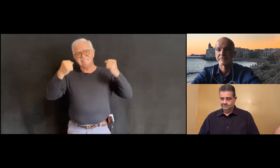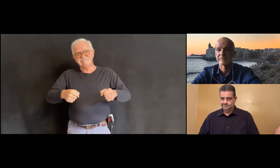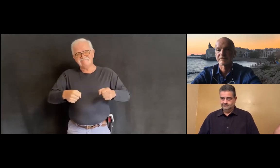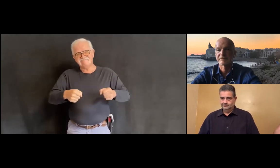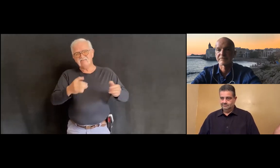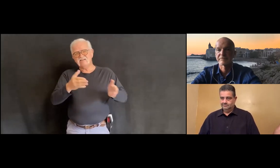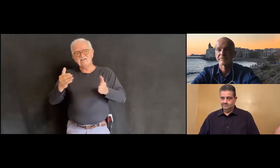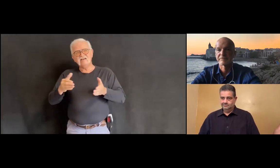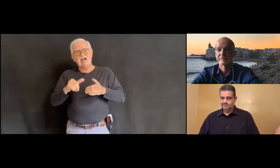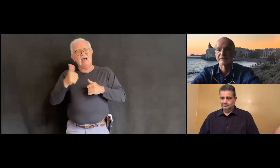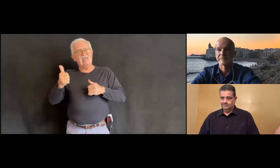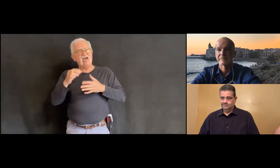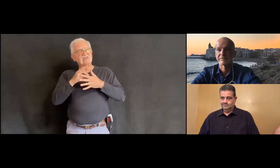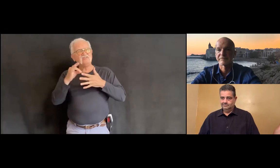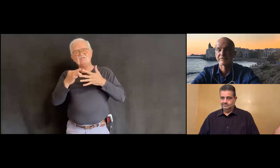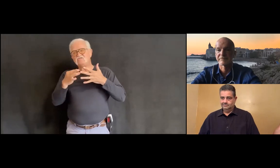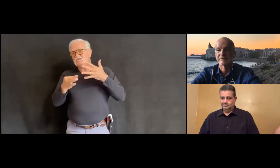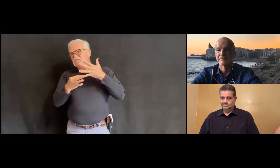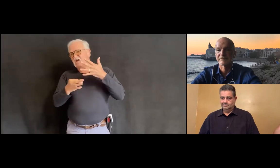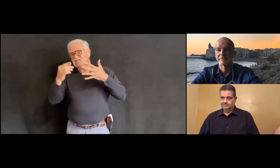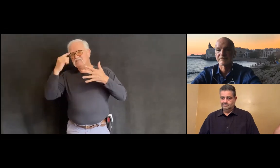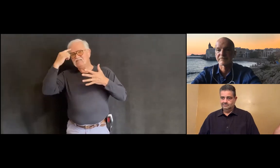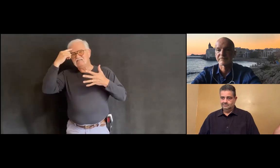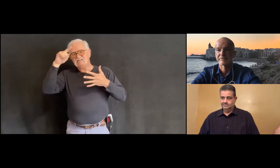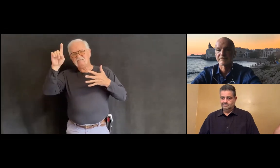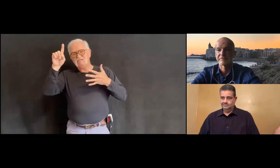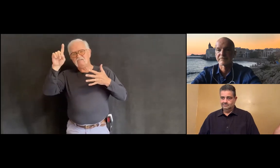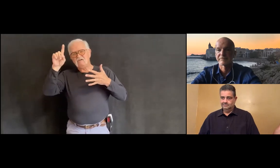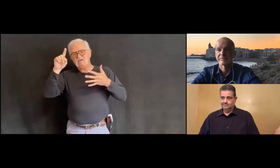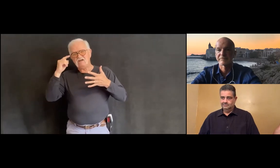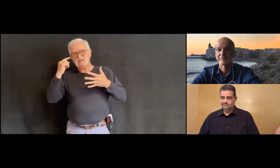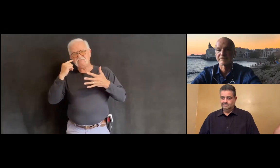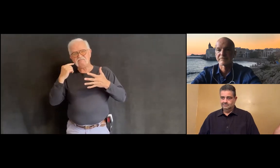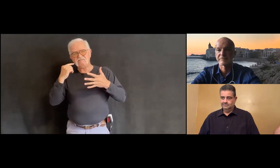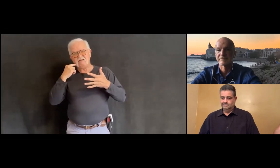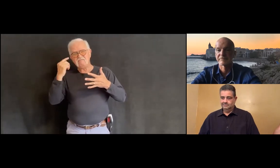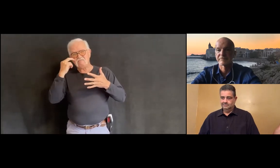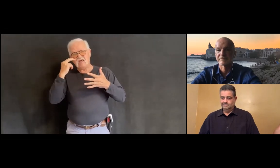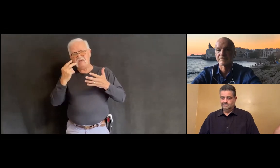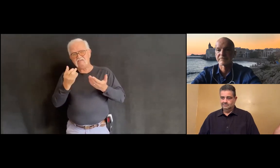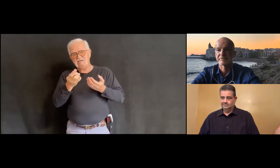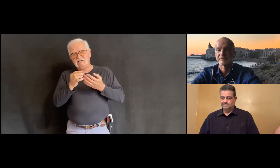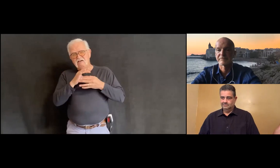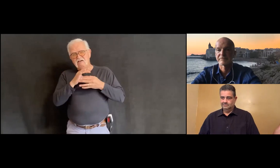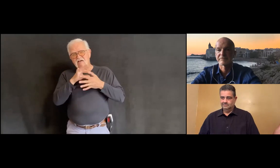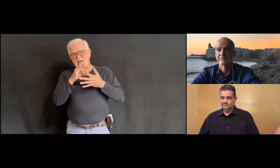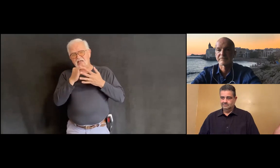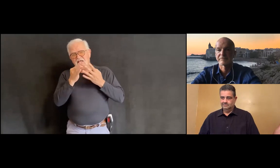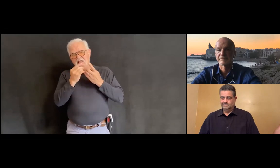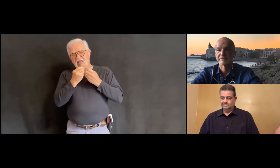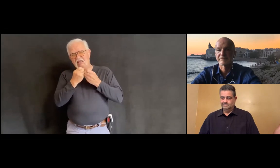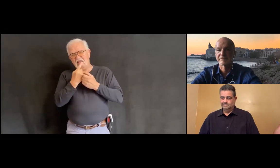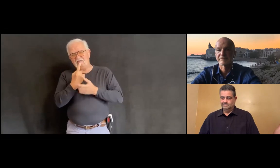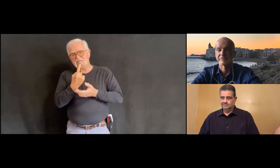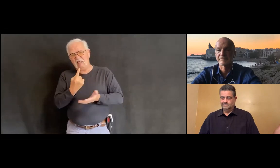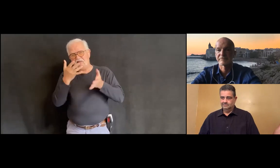but my vision again declined, and it was no longer a resource for me. And